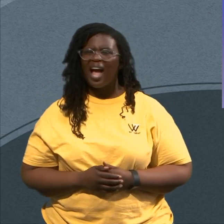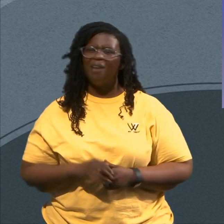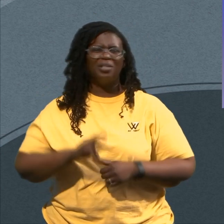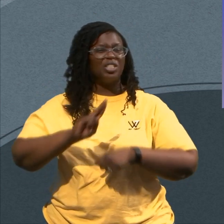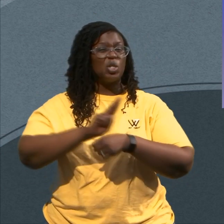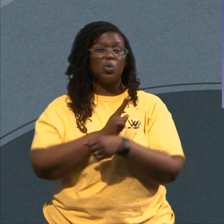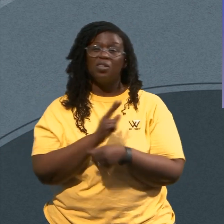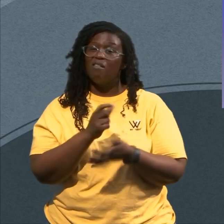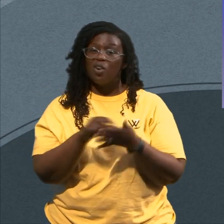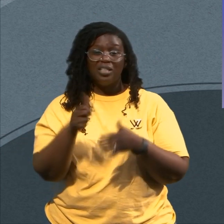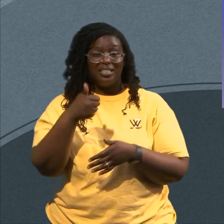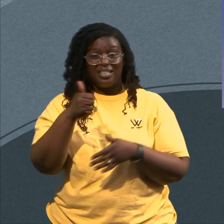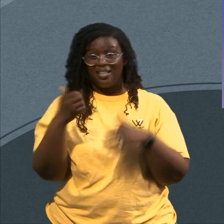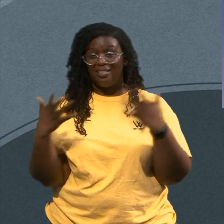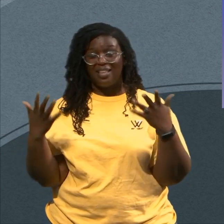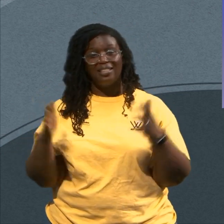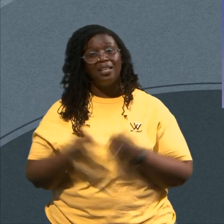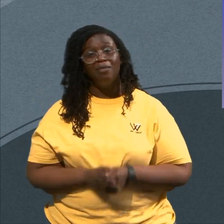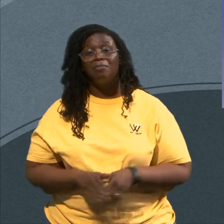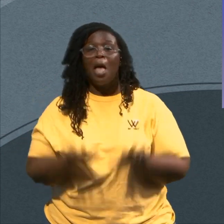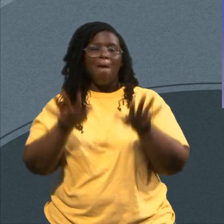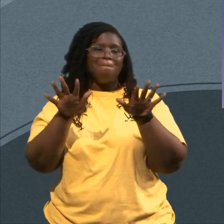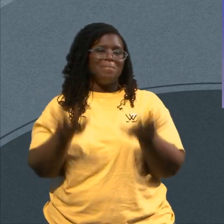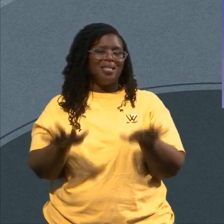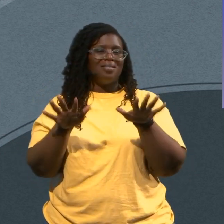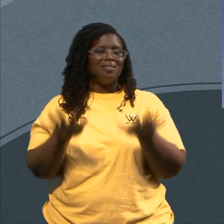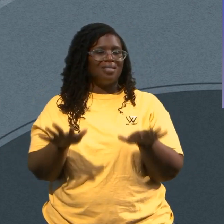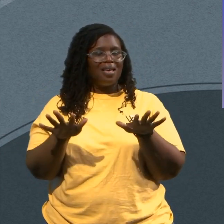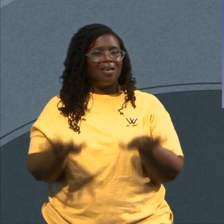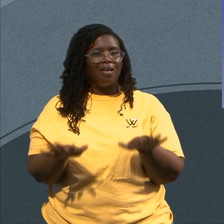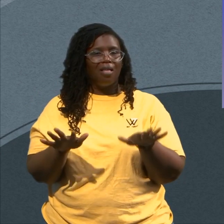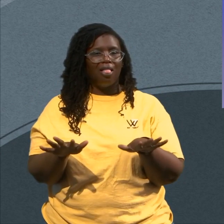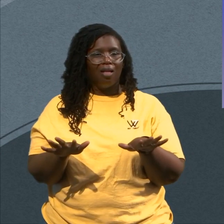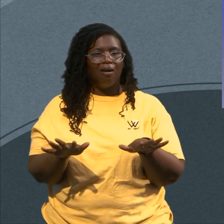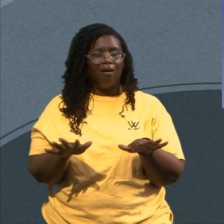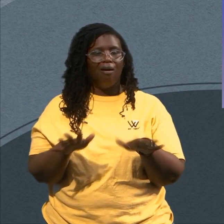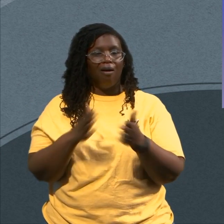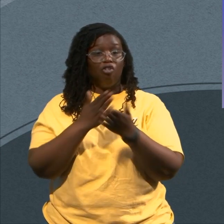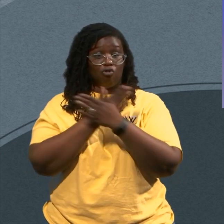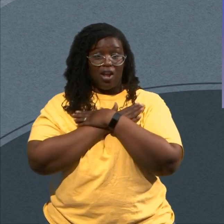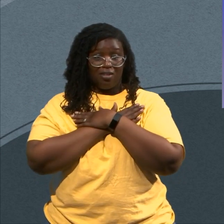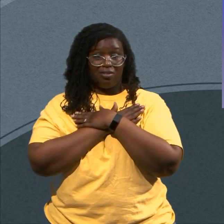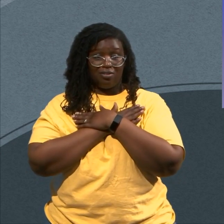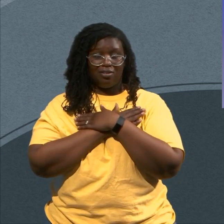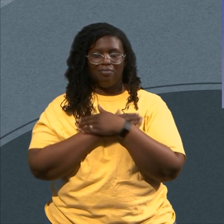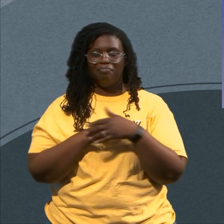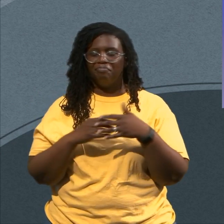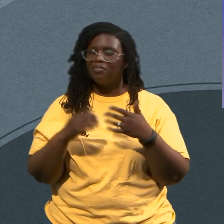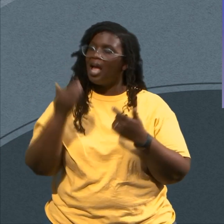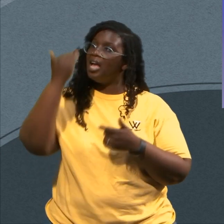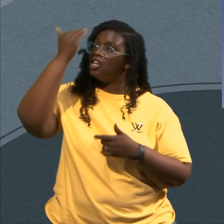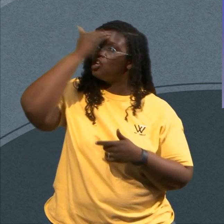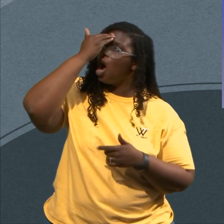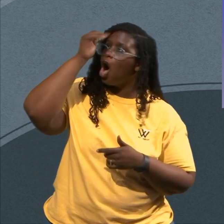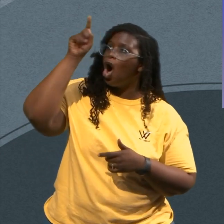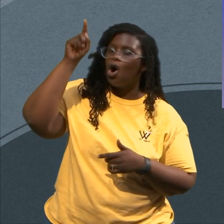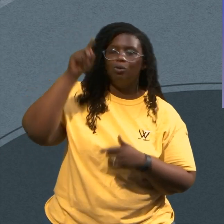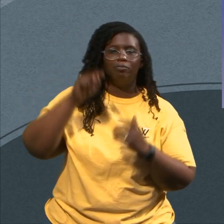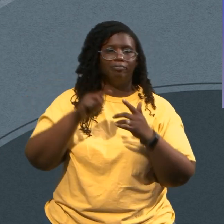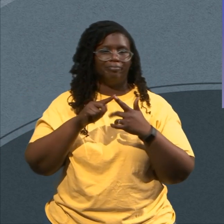Few Words Lenny Be Still Shout Rest And Know Shout Reflect Right